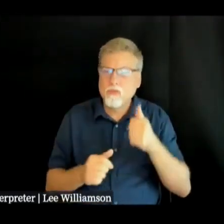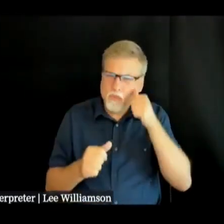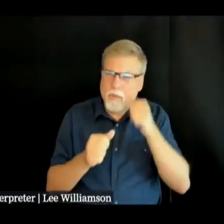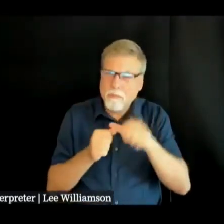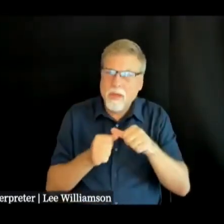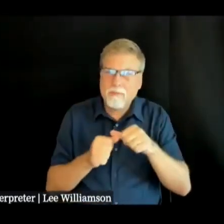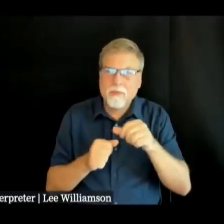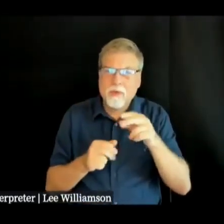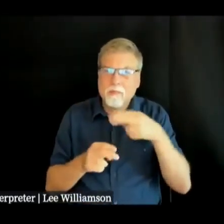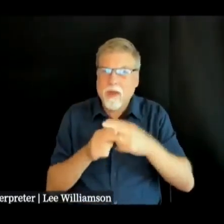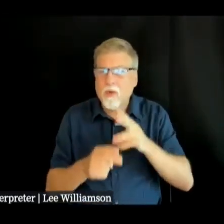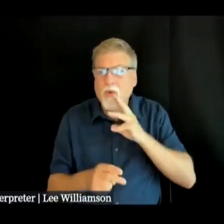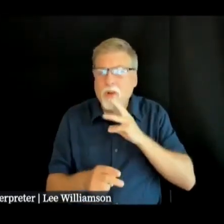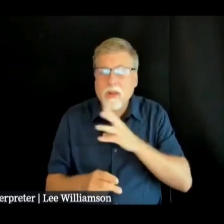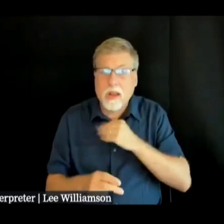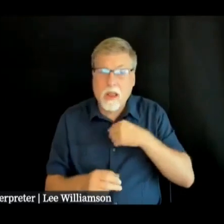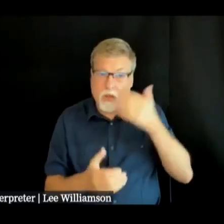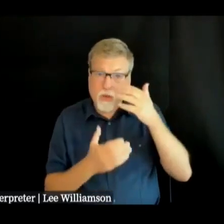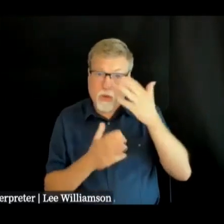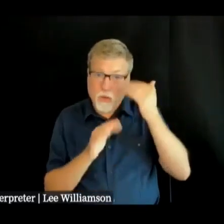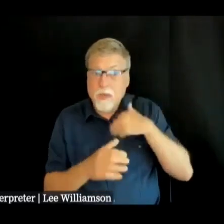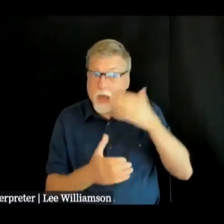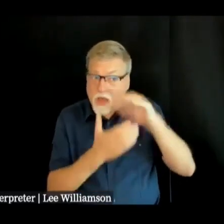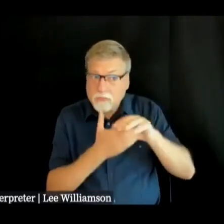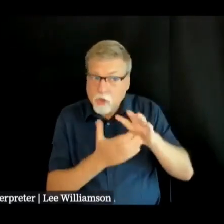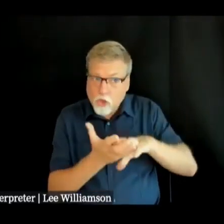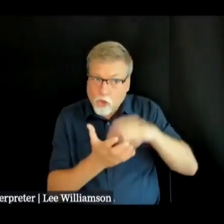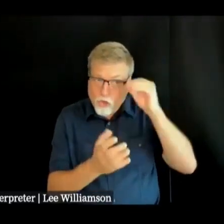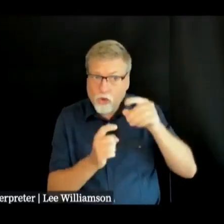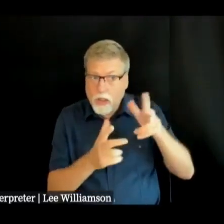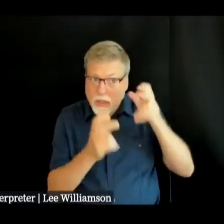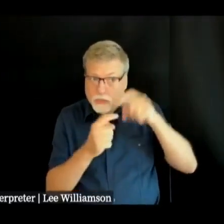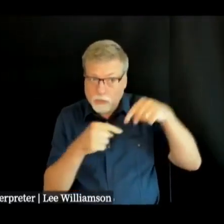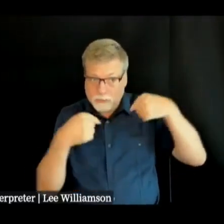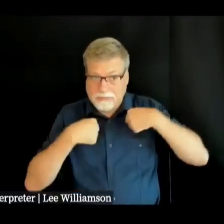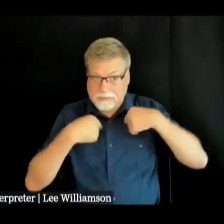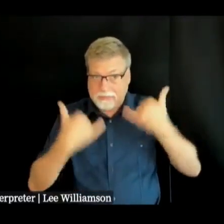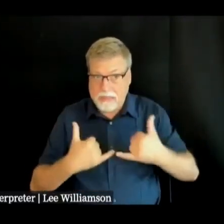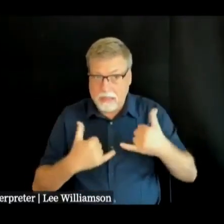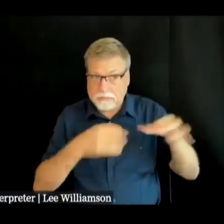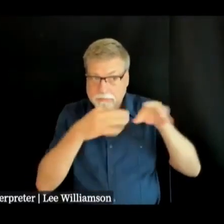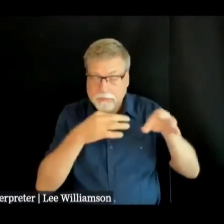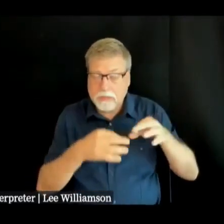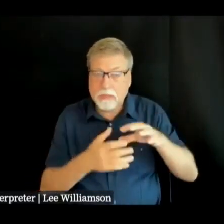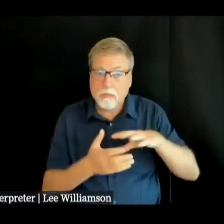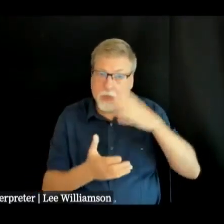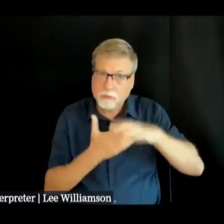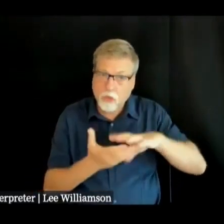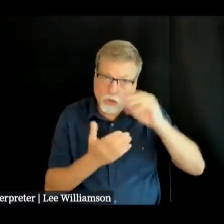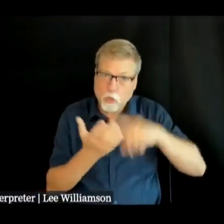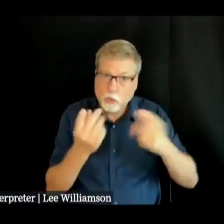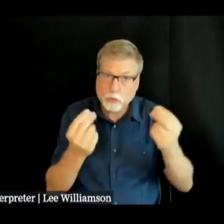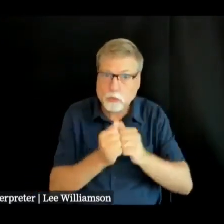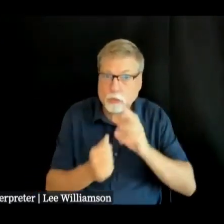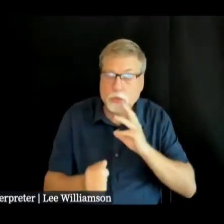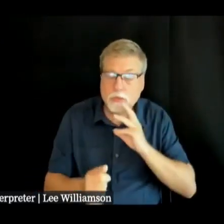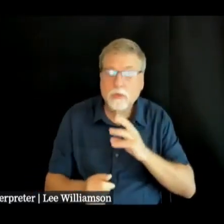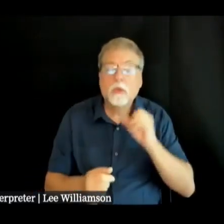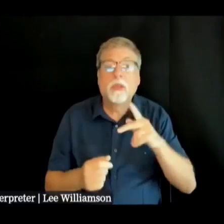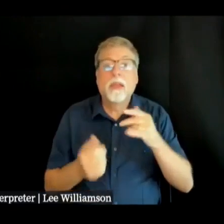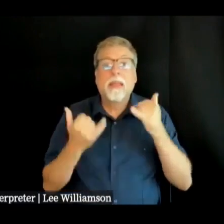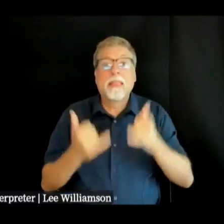hope my husband figured out that he can listen to this on the radio so i hope he's listening now so you can get tips at our house this water